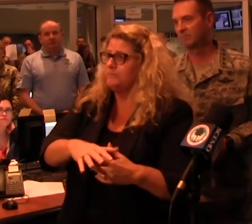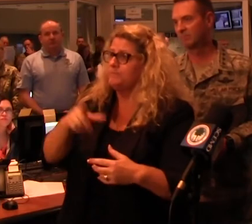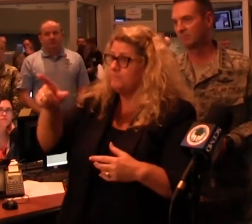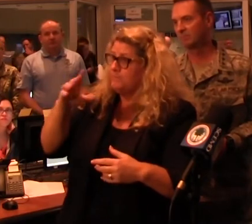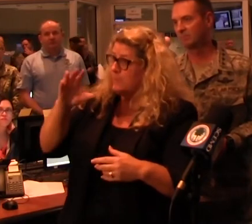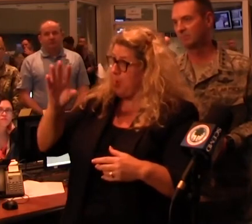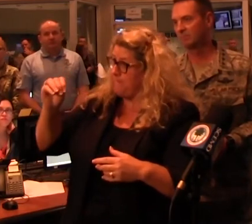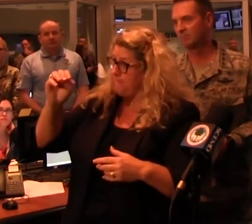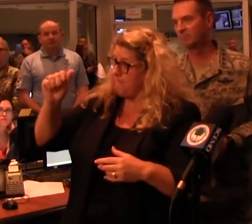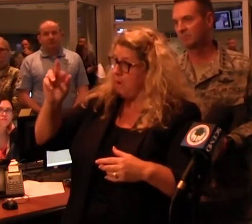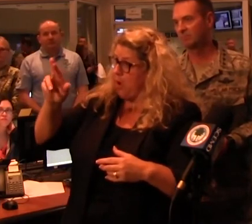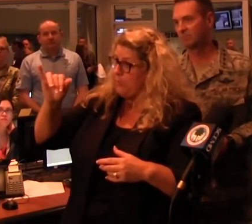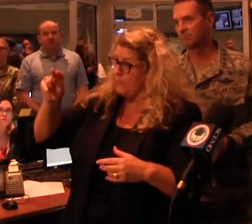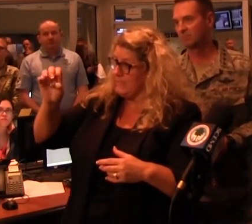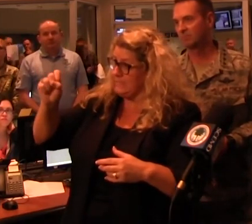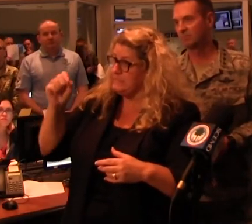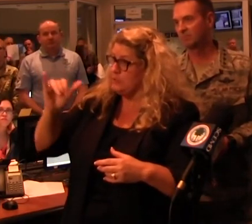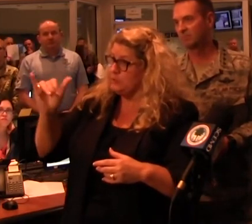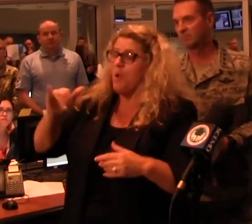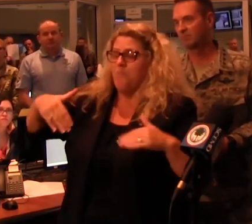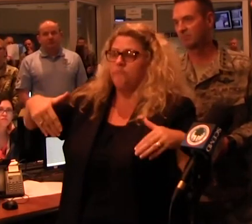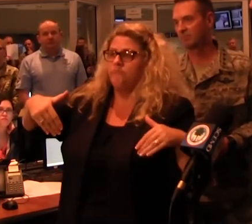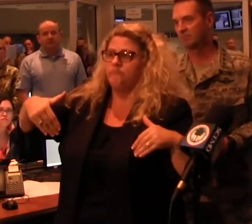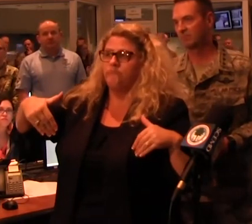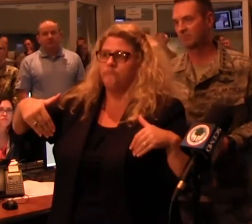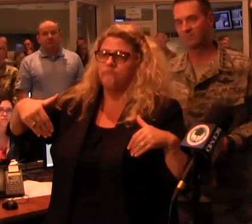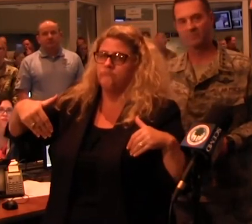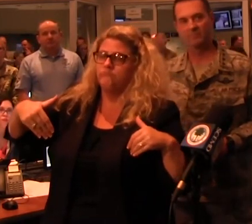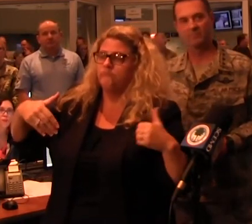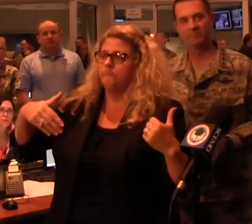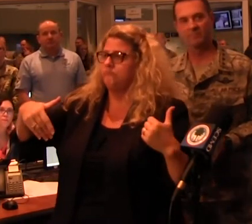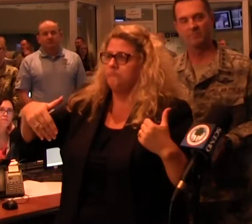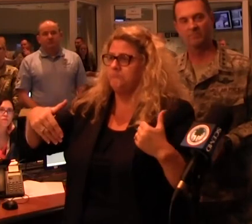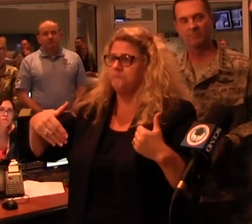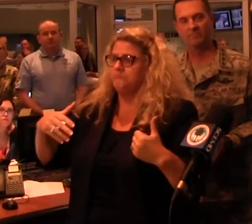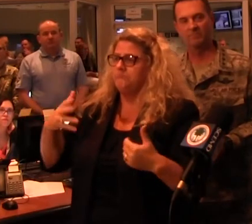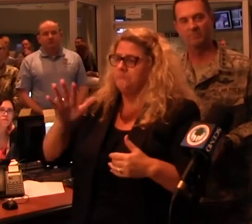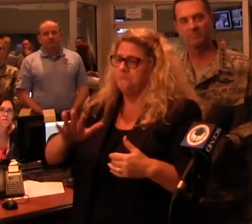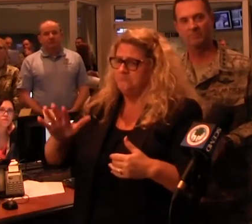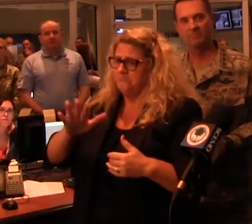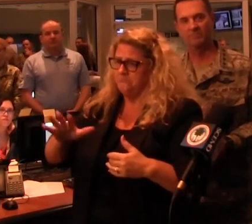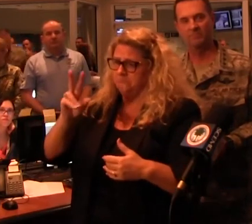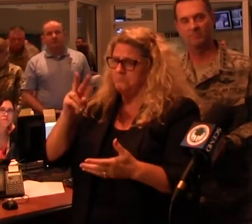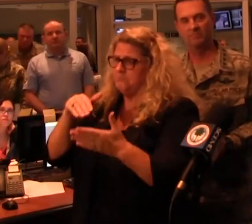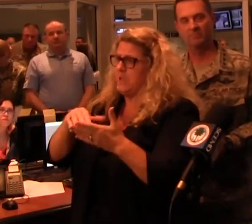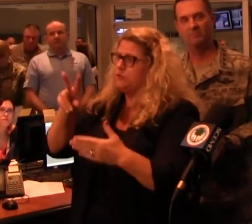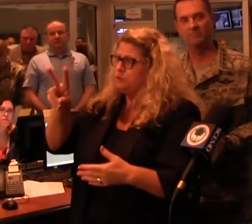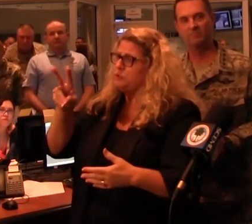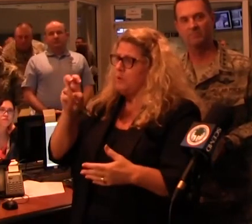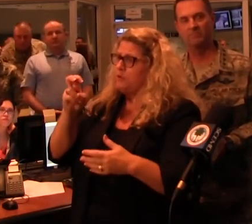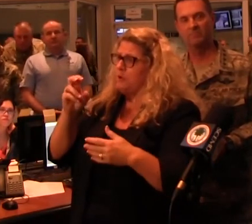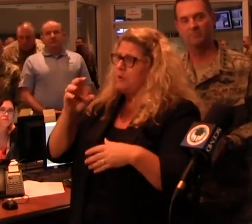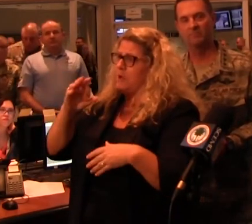Marines are on that ship. Have the Marines been deployed? The Marines have not been deployed, but there are about almost, about 2,200 total personnel